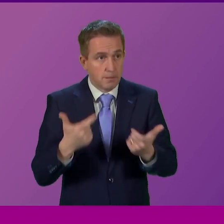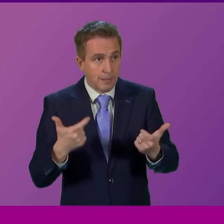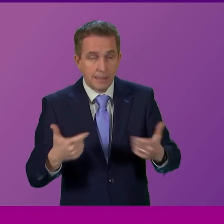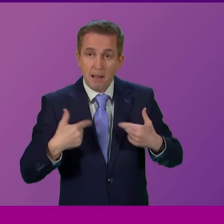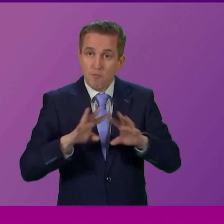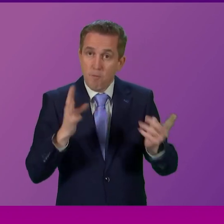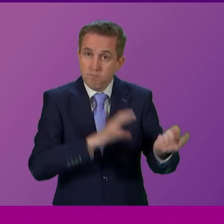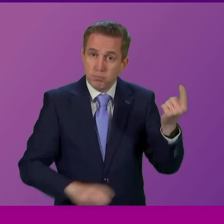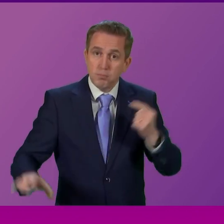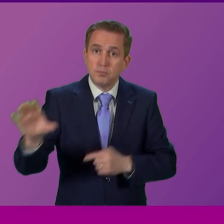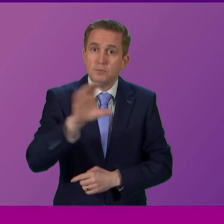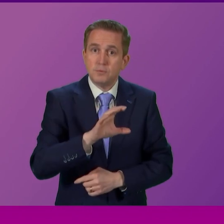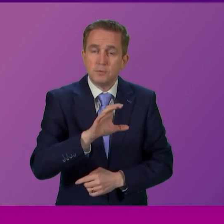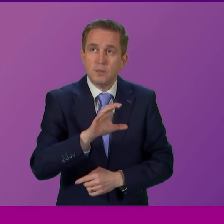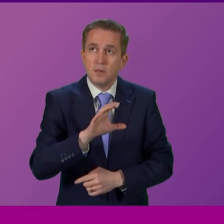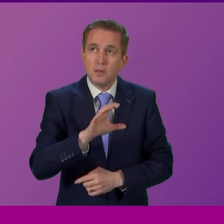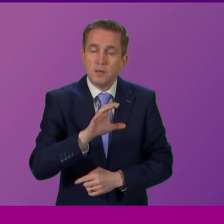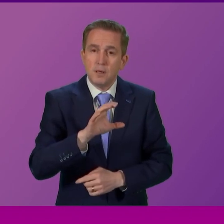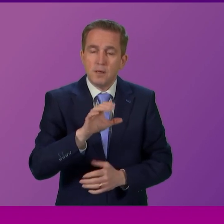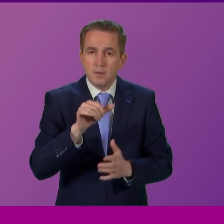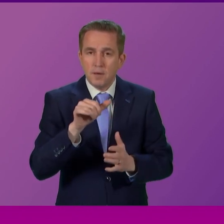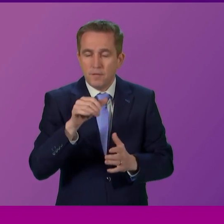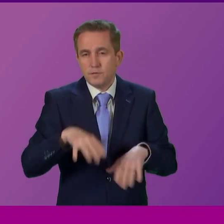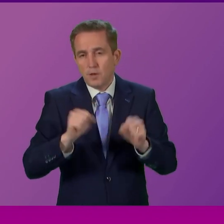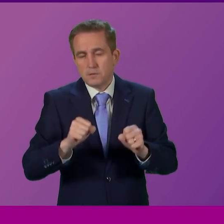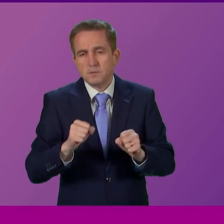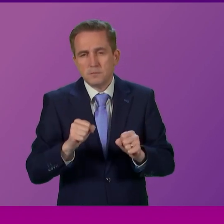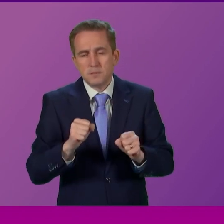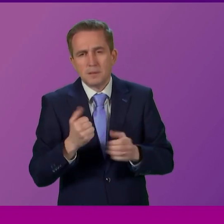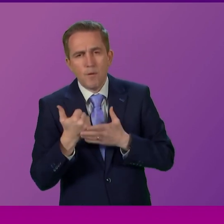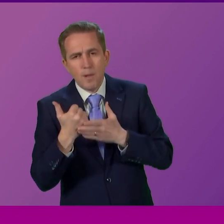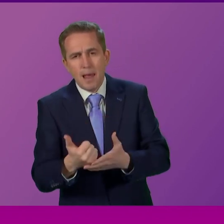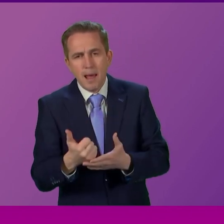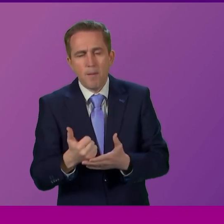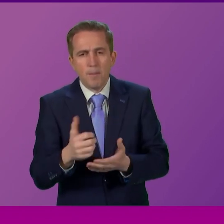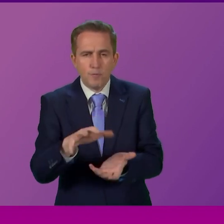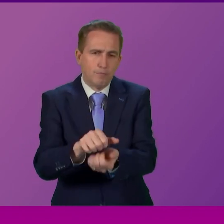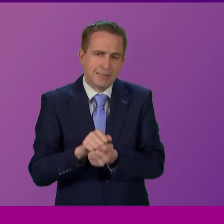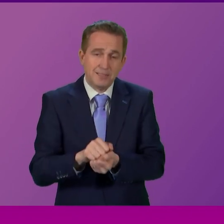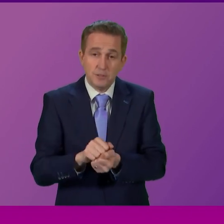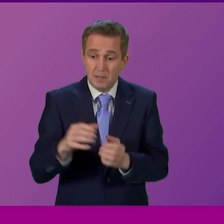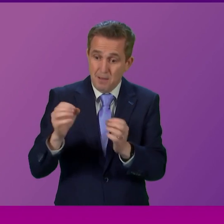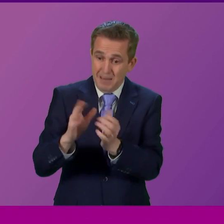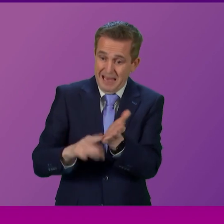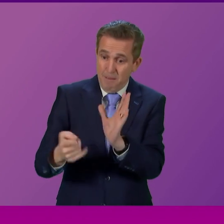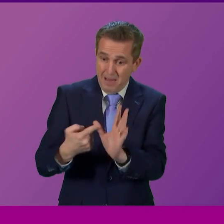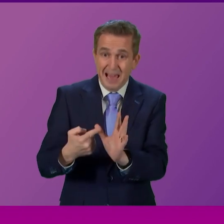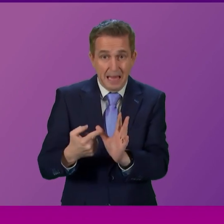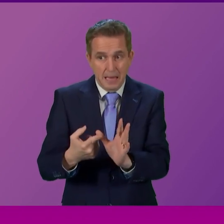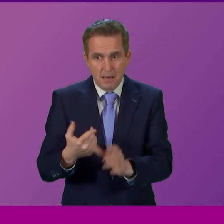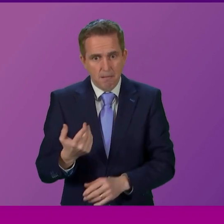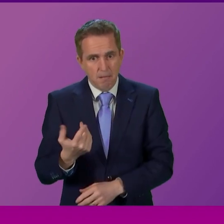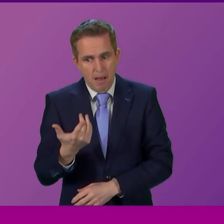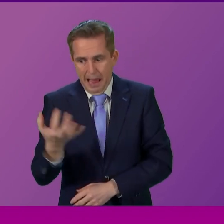the country at the end of last year so that will help directly with retention in fact that was an ask from the BME directly